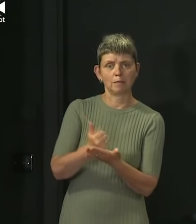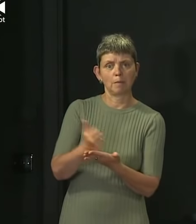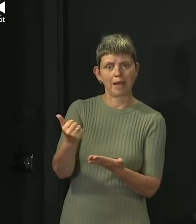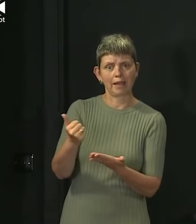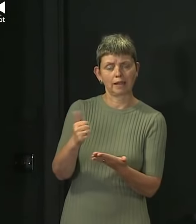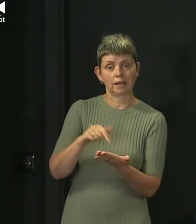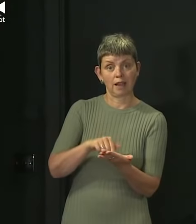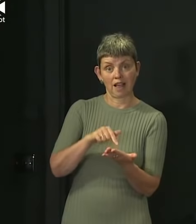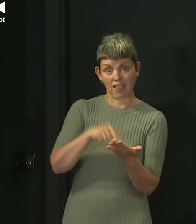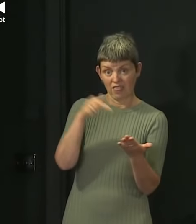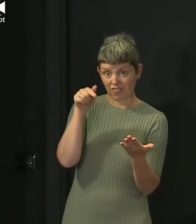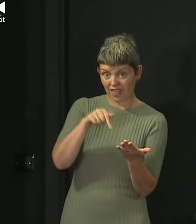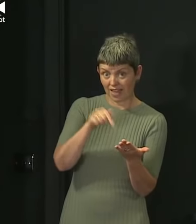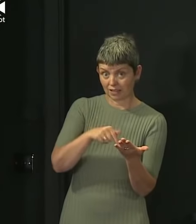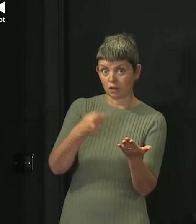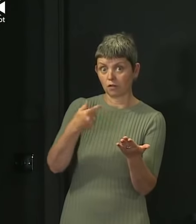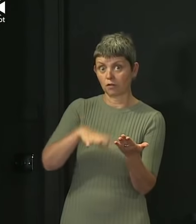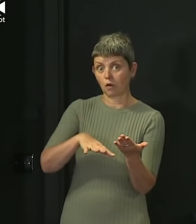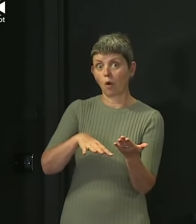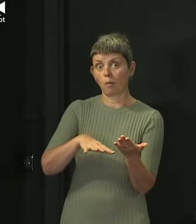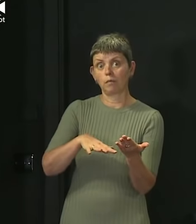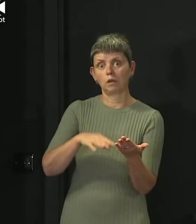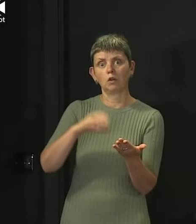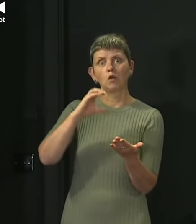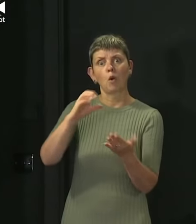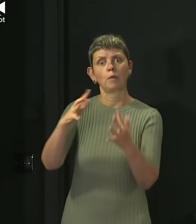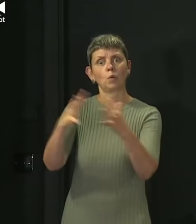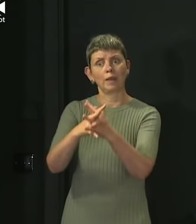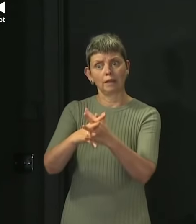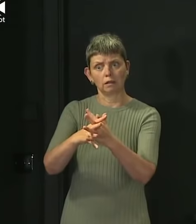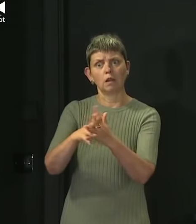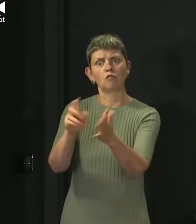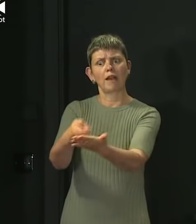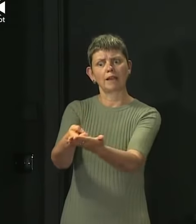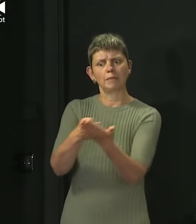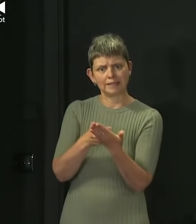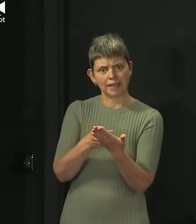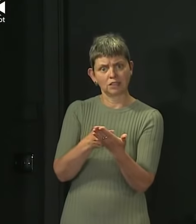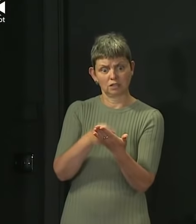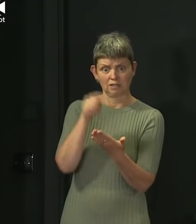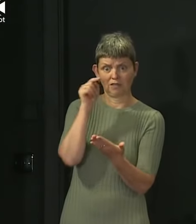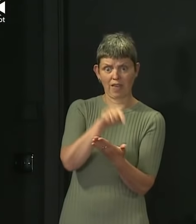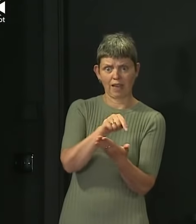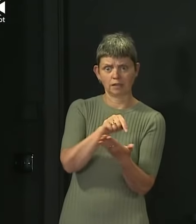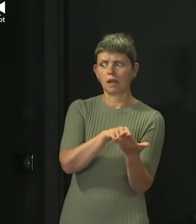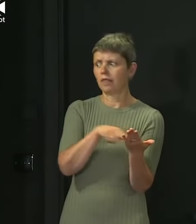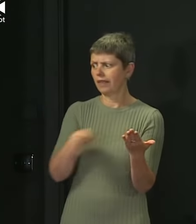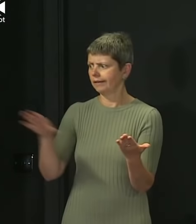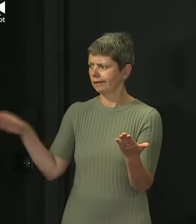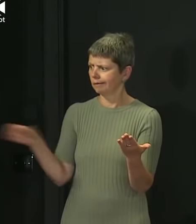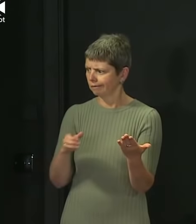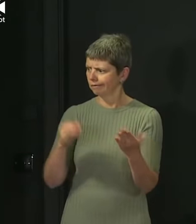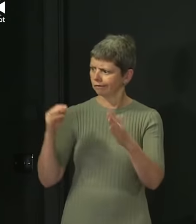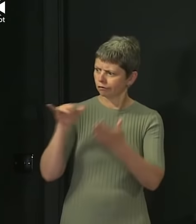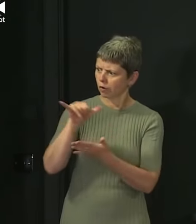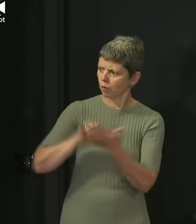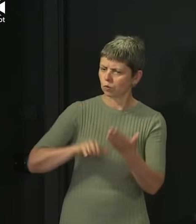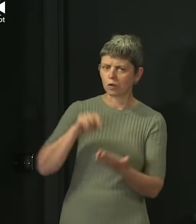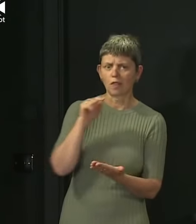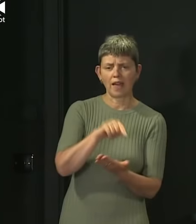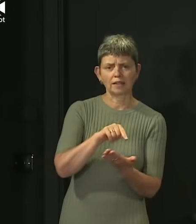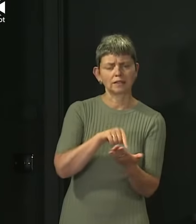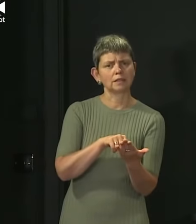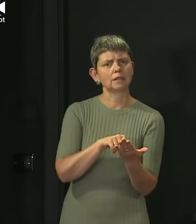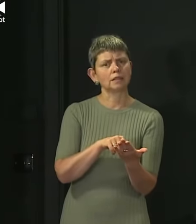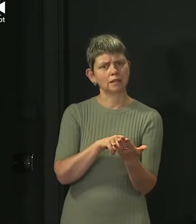grew out of a report from Commonweal recommending a Scottish National Investment Bank. And a lot of what they had to say in the